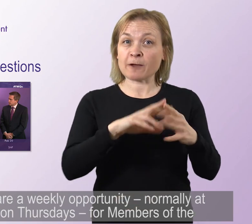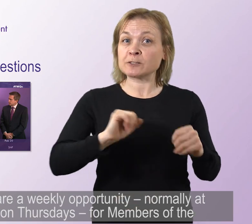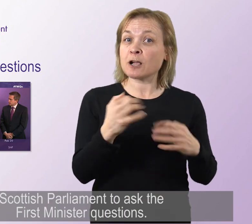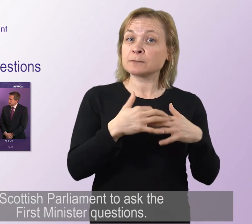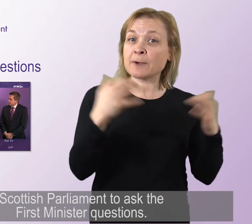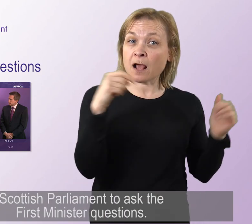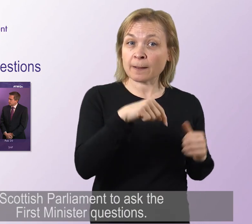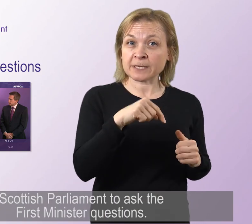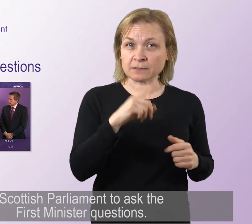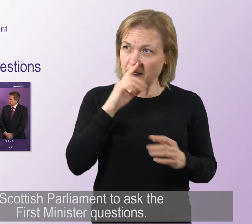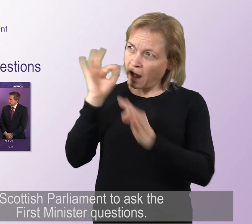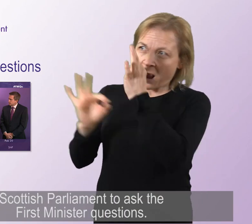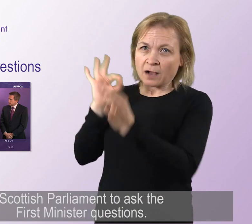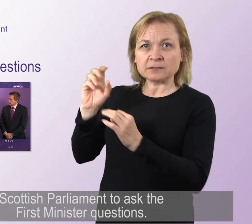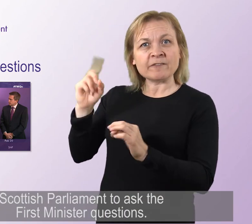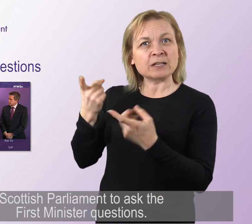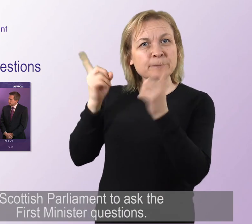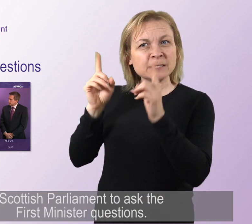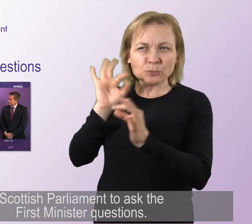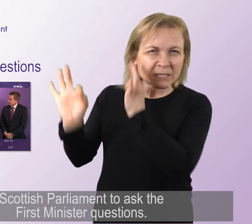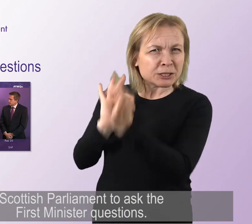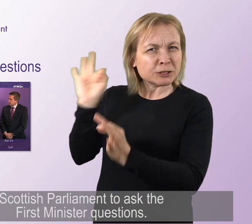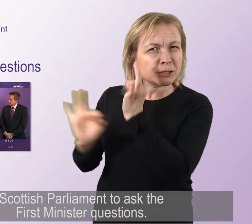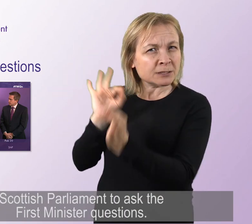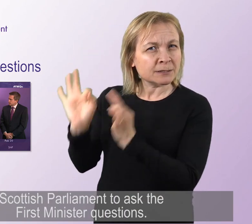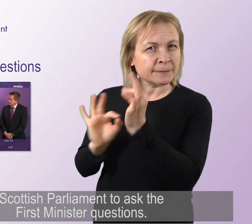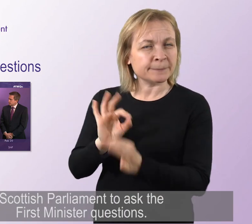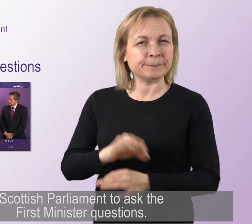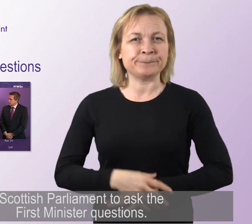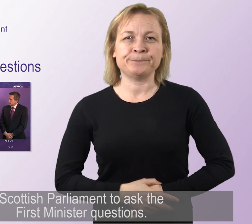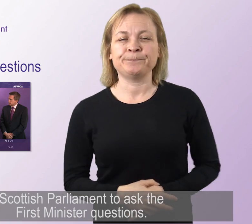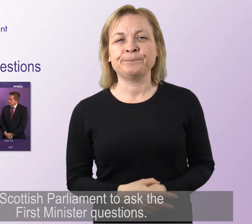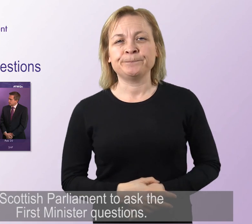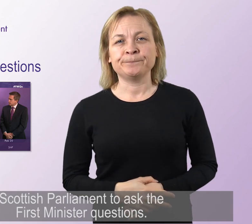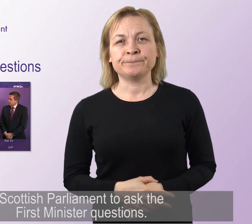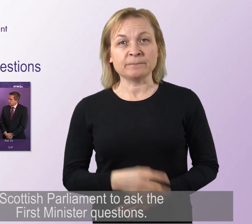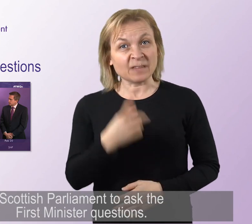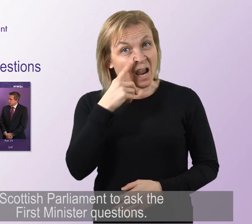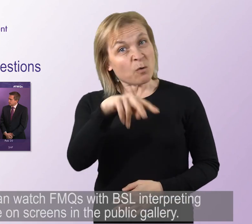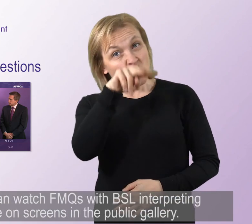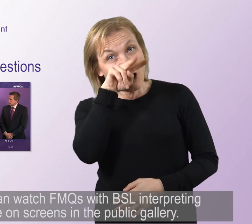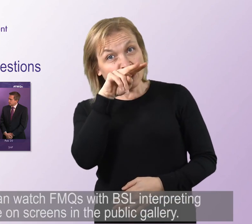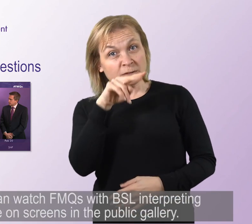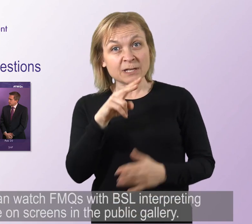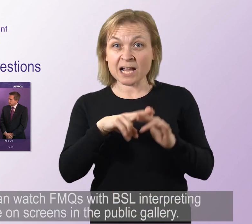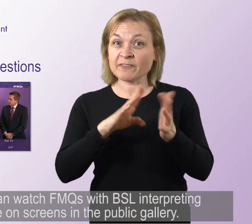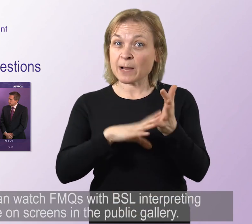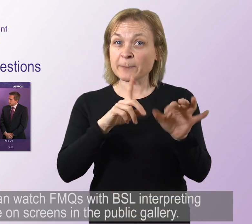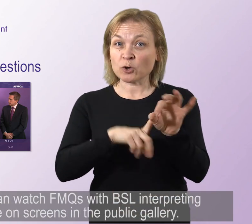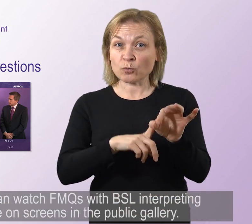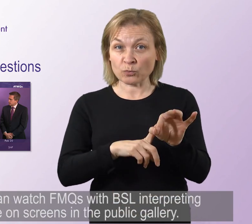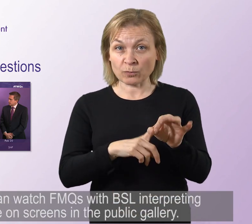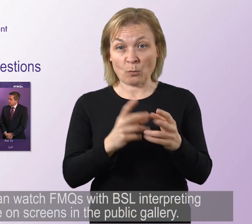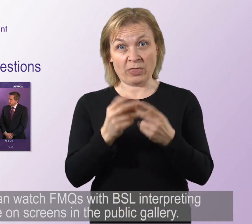Thursdays, for members of the Scottish Parliament to ask the First Minister questions. You can watch